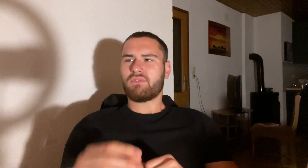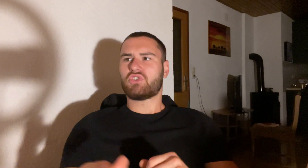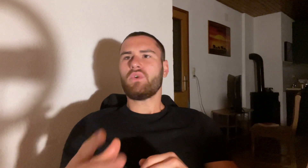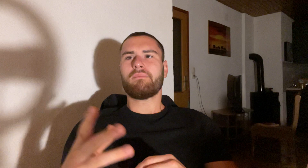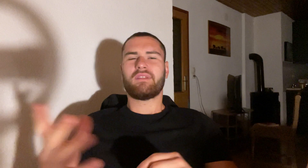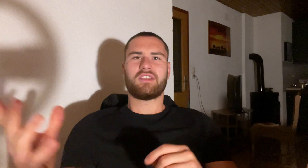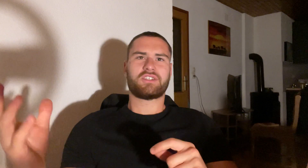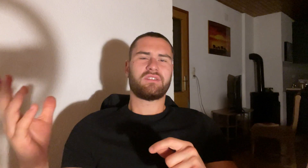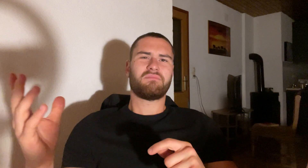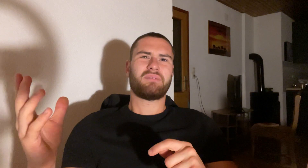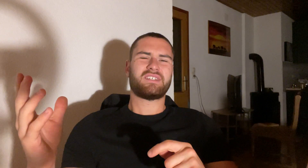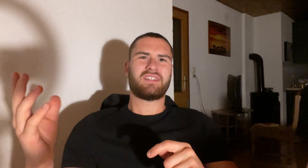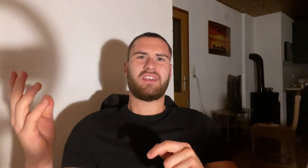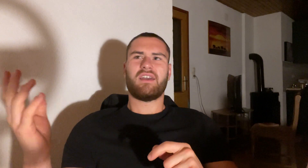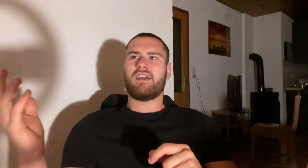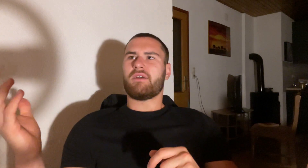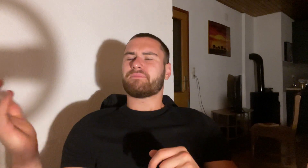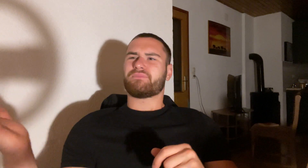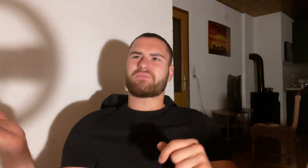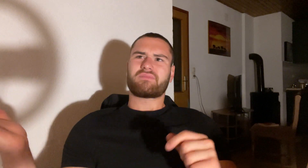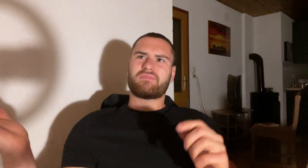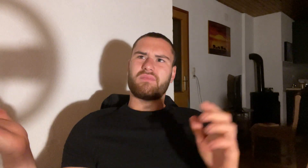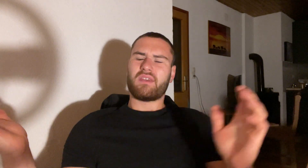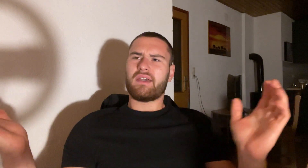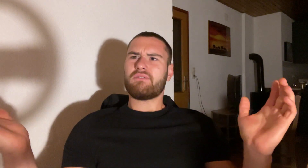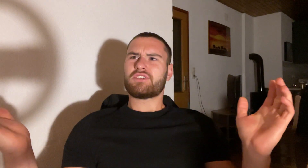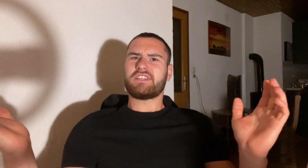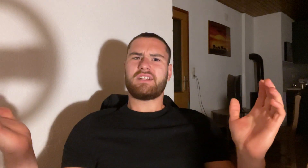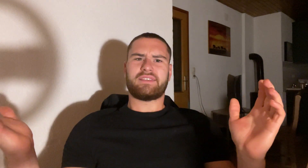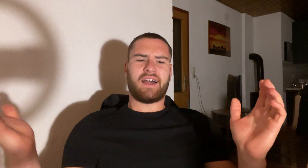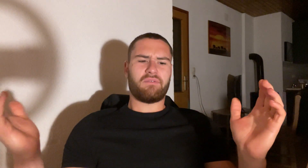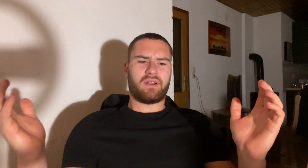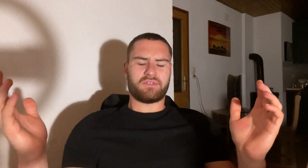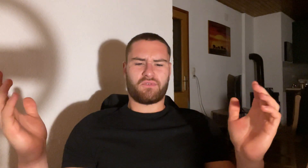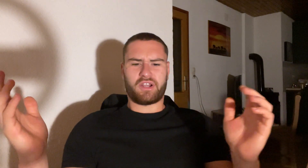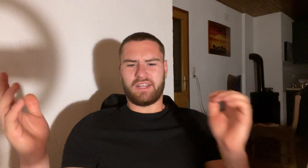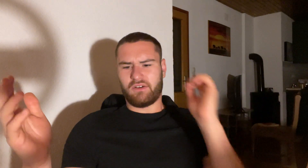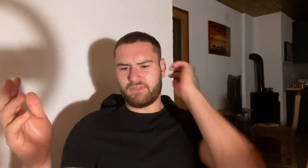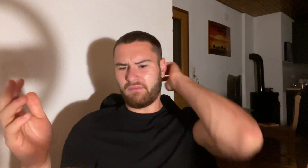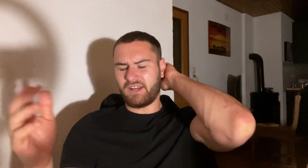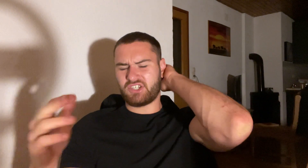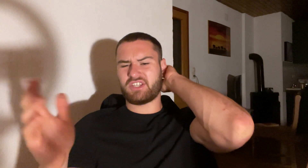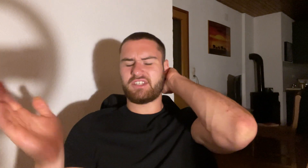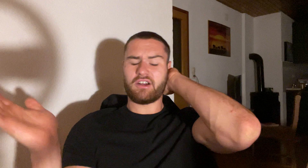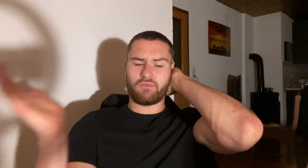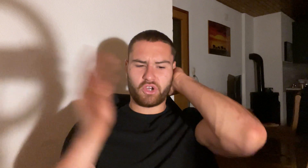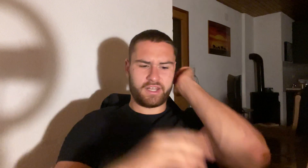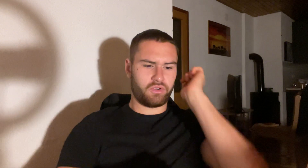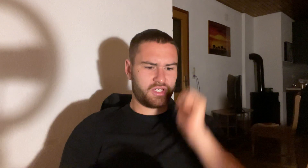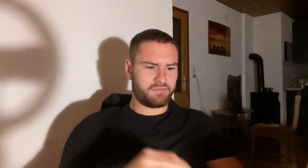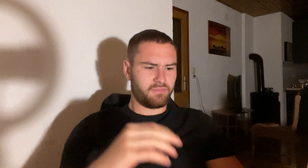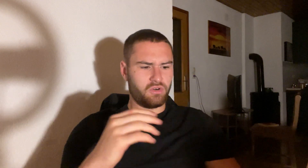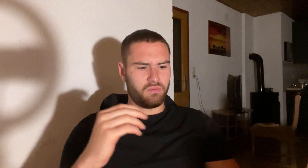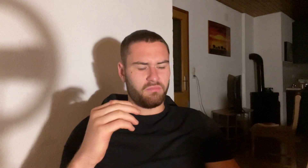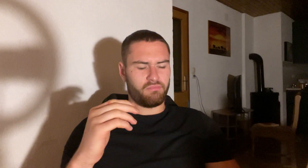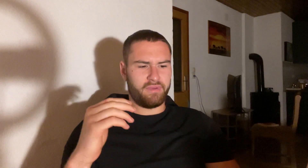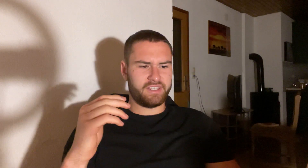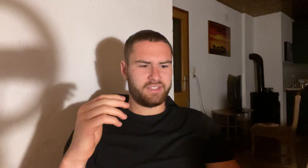I was doing with this basically every single time when I was working out but when I just started working out just you know basically